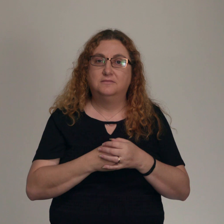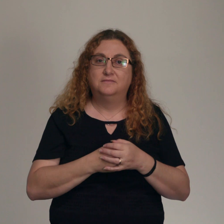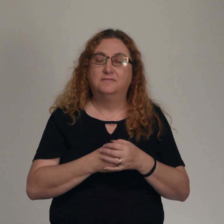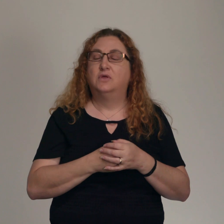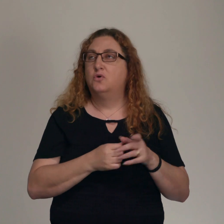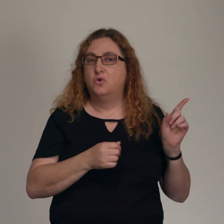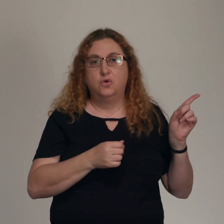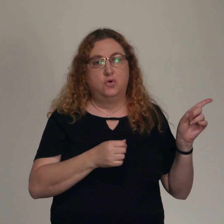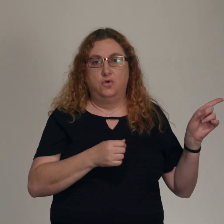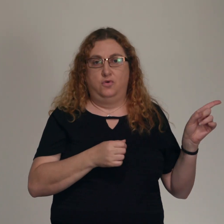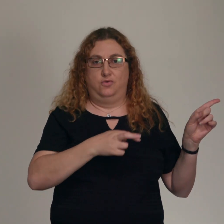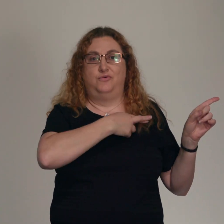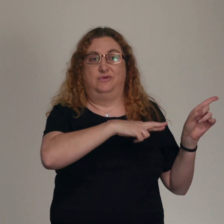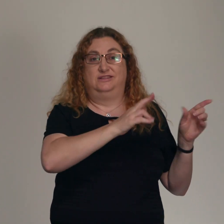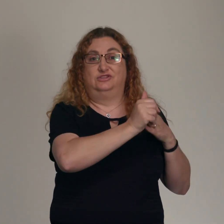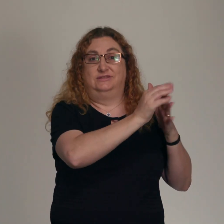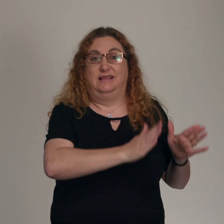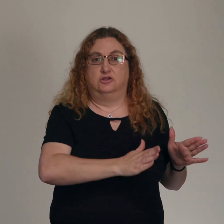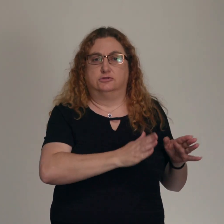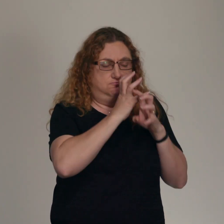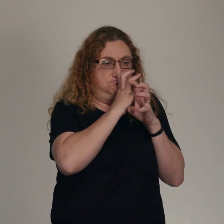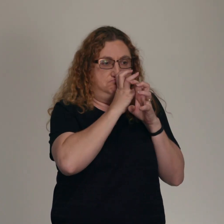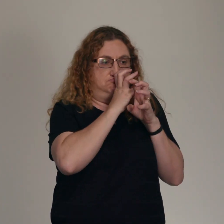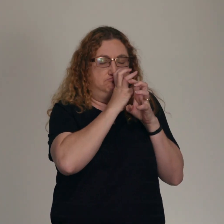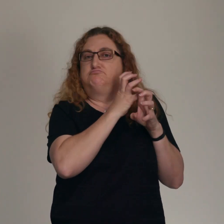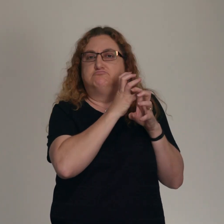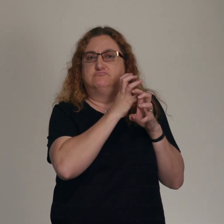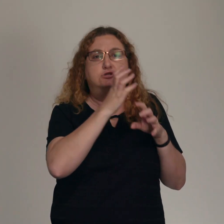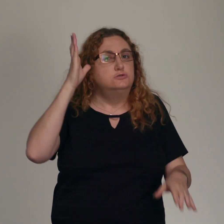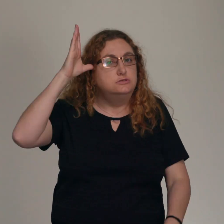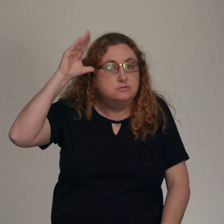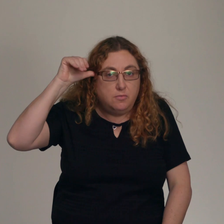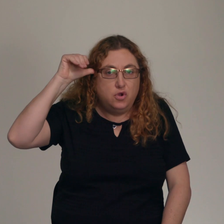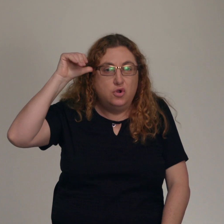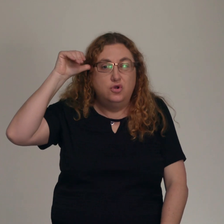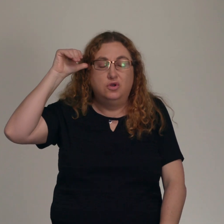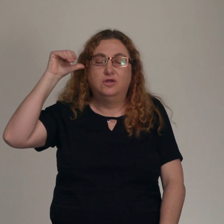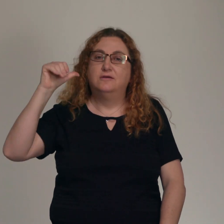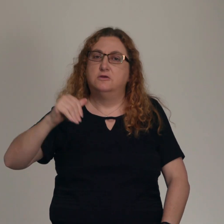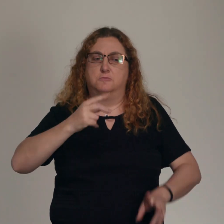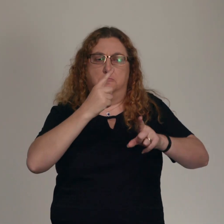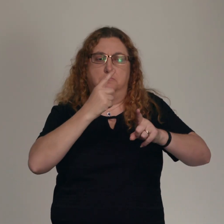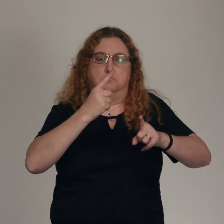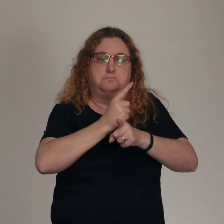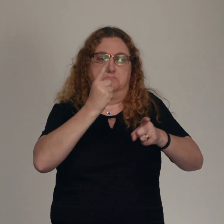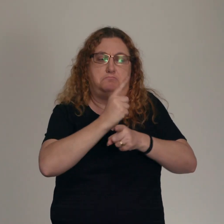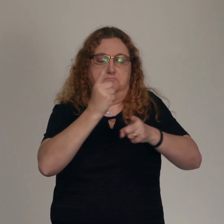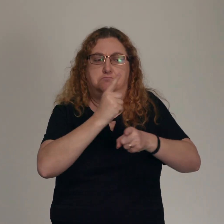And they were steadfast and stubborn in their keeping of the laws. And Jesus is saying,